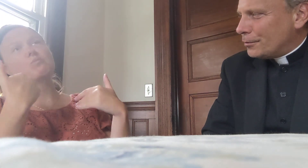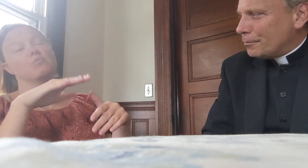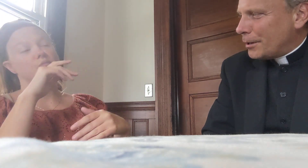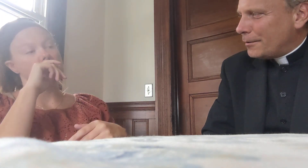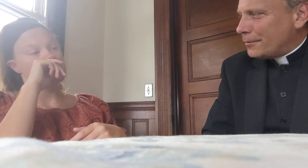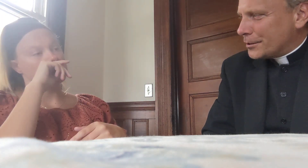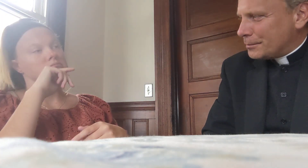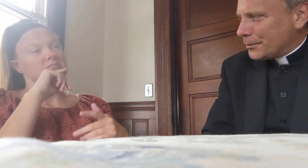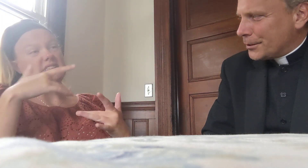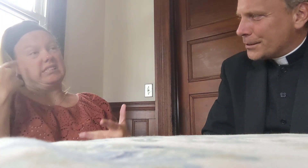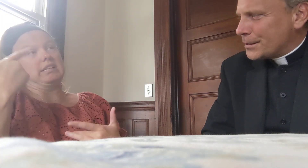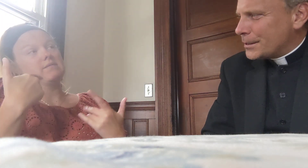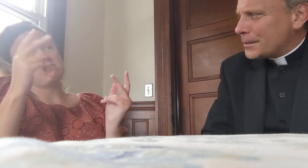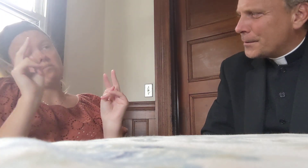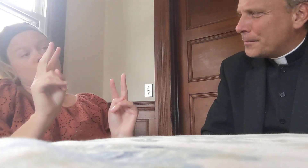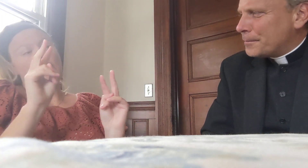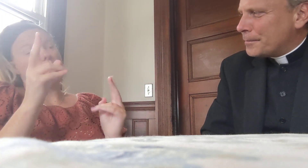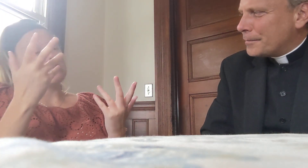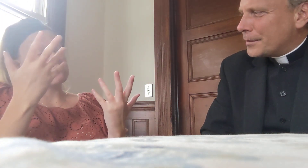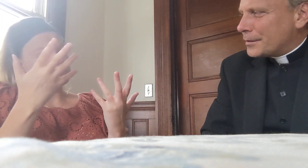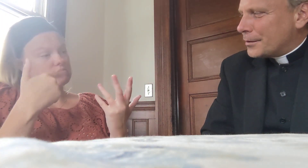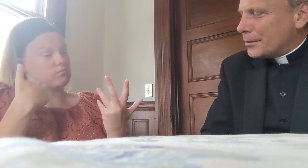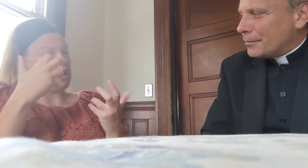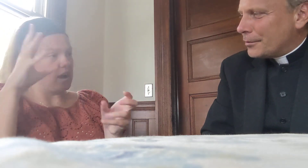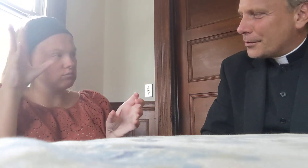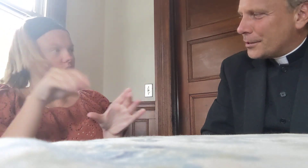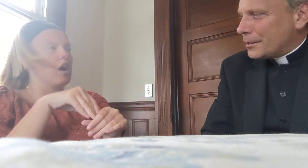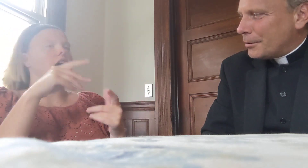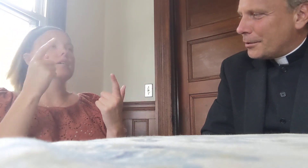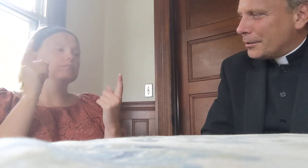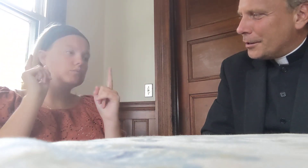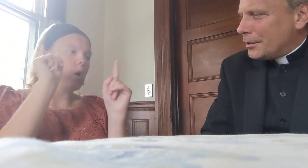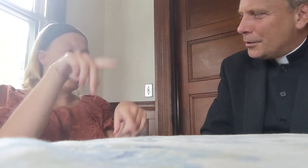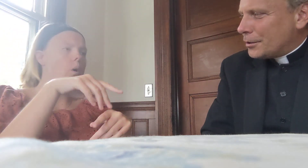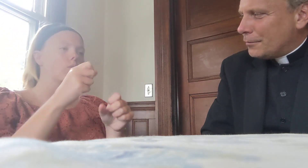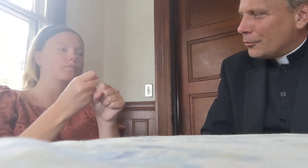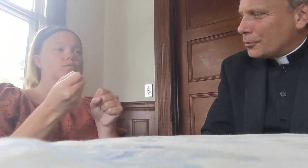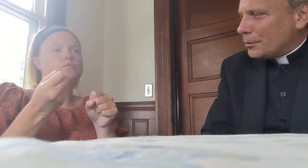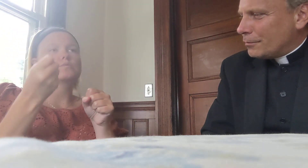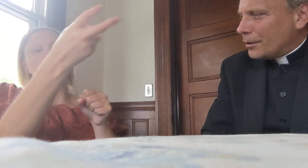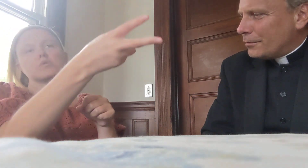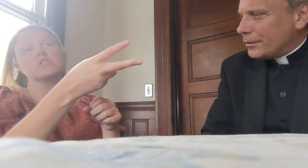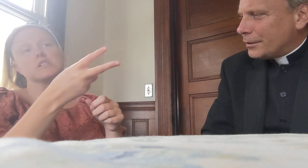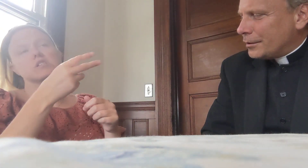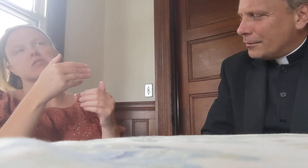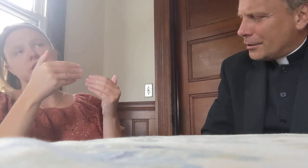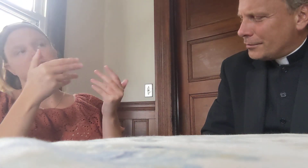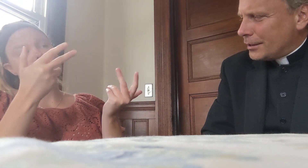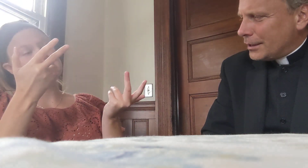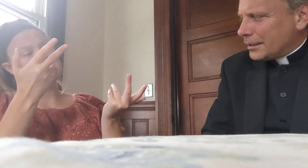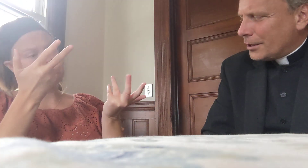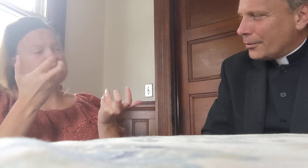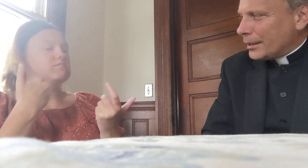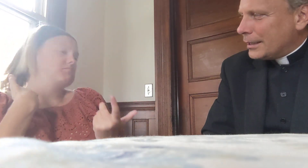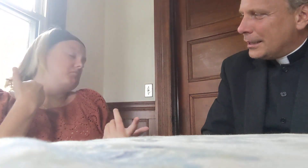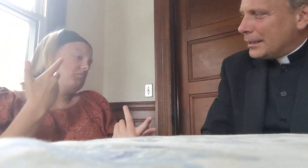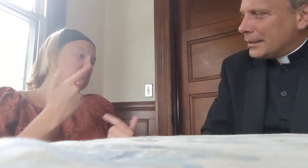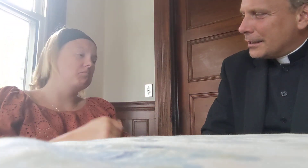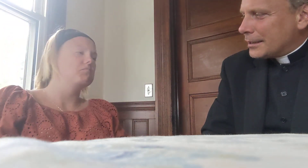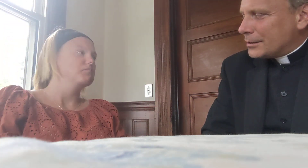and powerful experience, so I'm very excited about it, and looking forward to being involved, involved in it, and going in the next